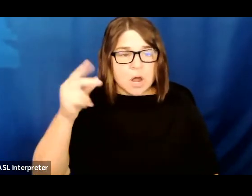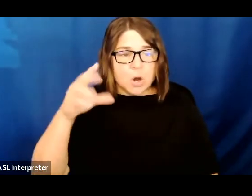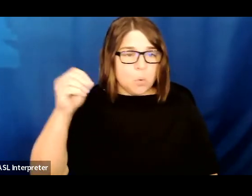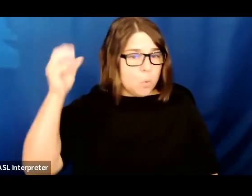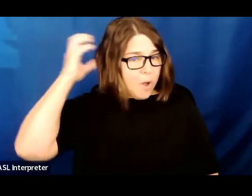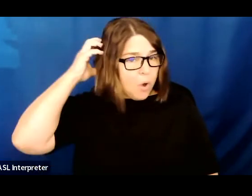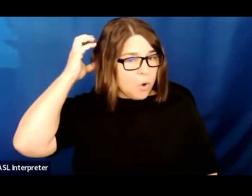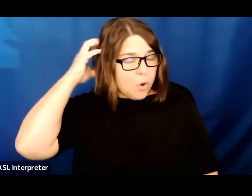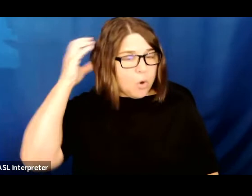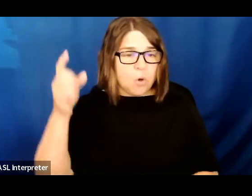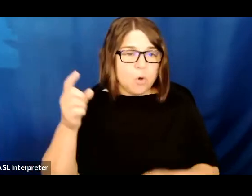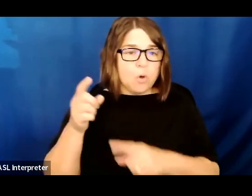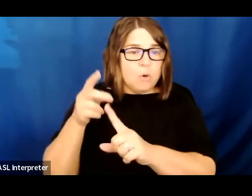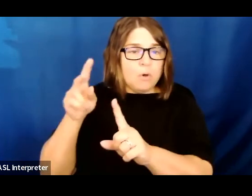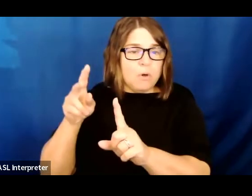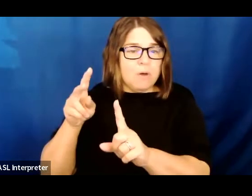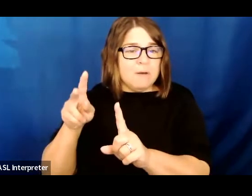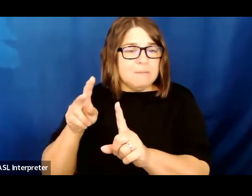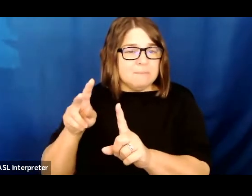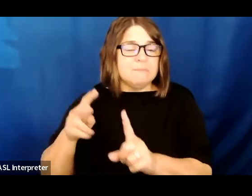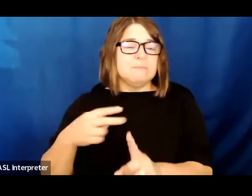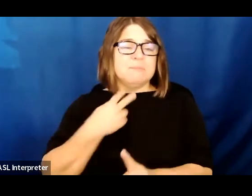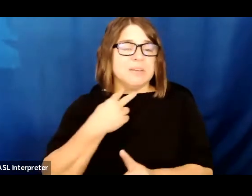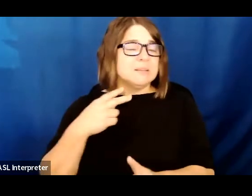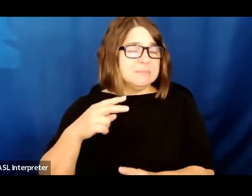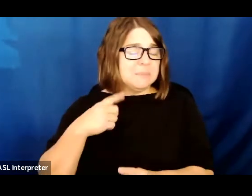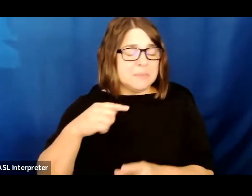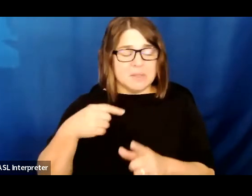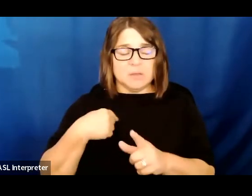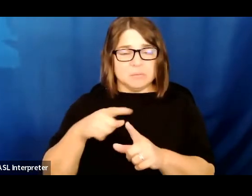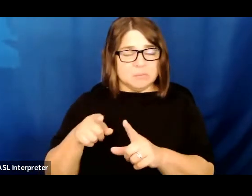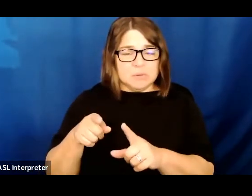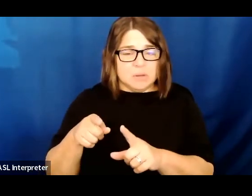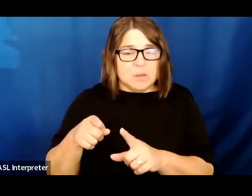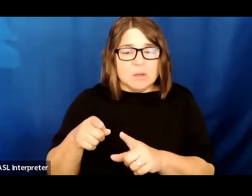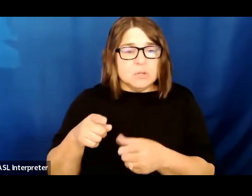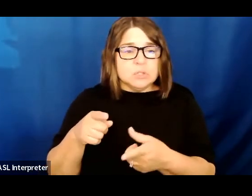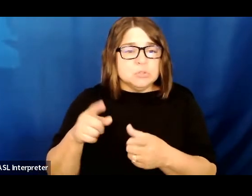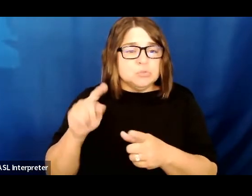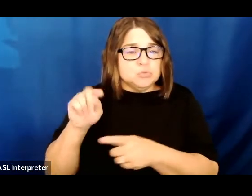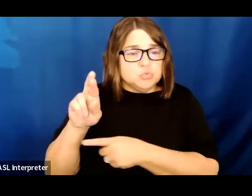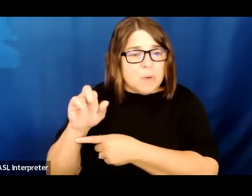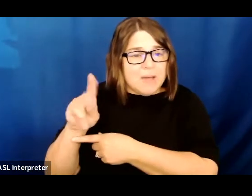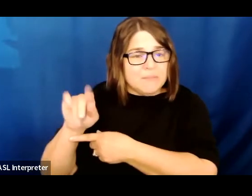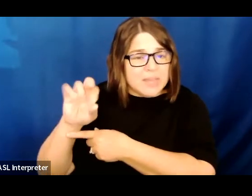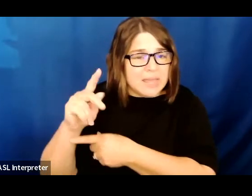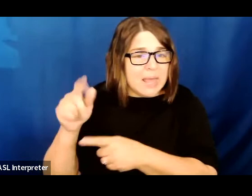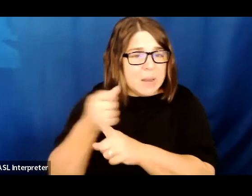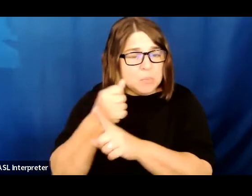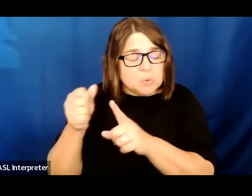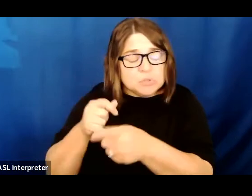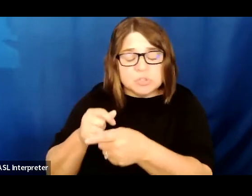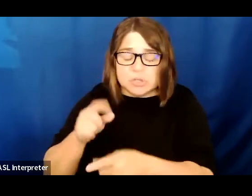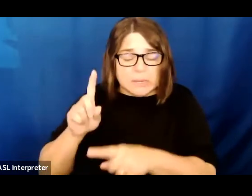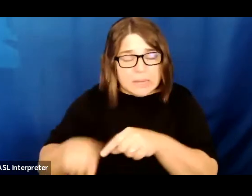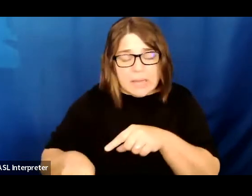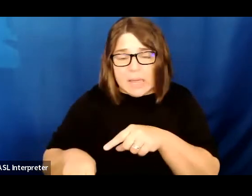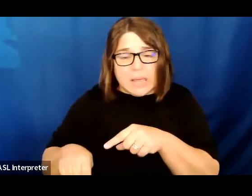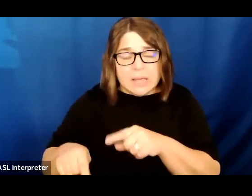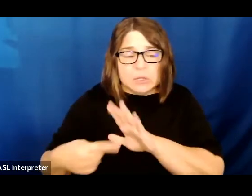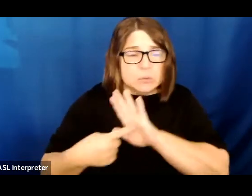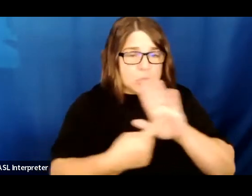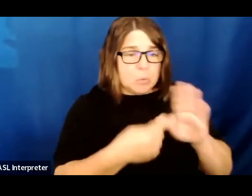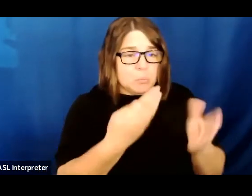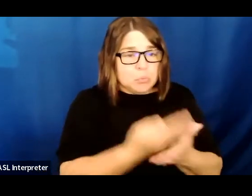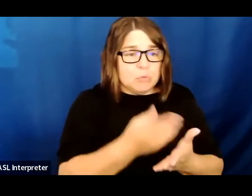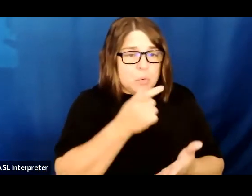trafficking and abuse held because her identification documents could not be located. I came to find out that this was only one case